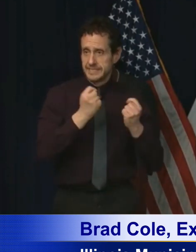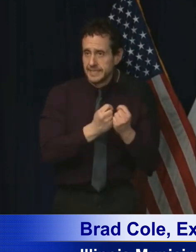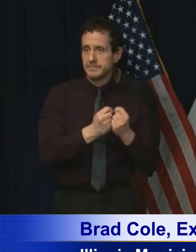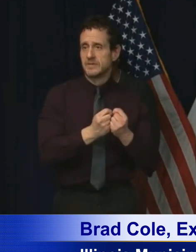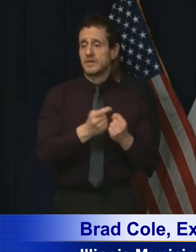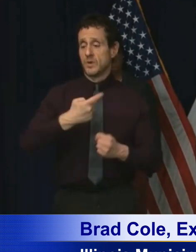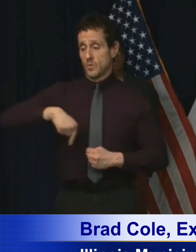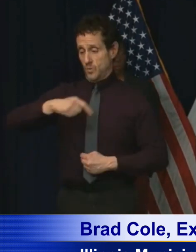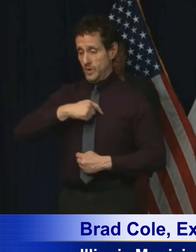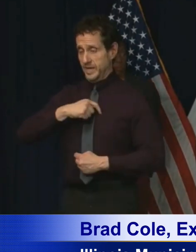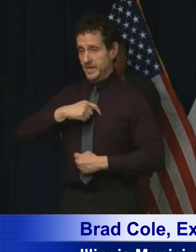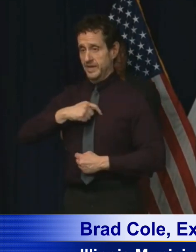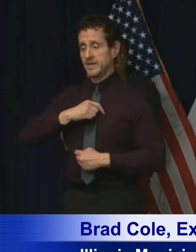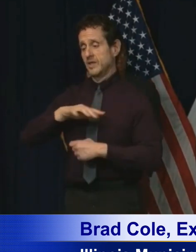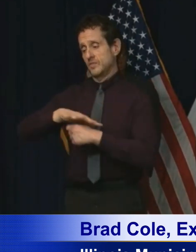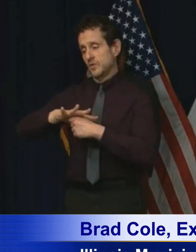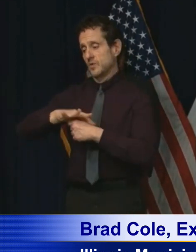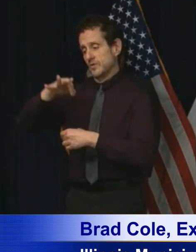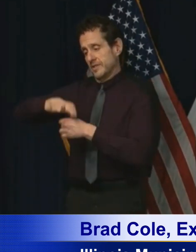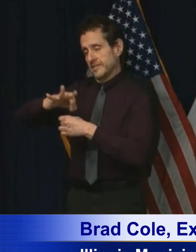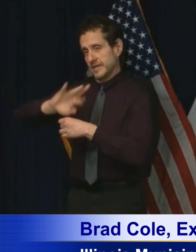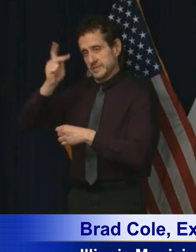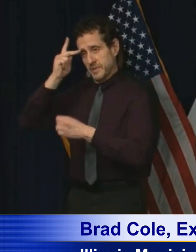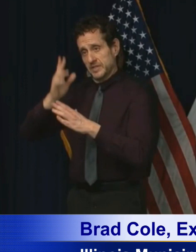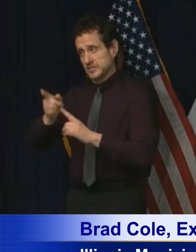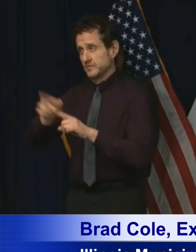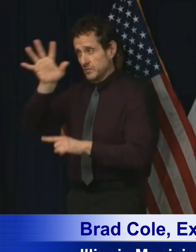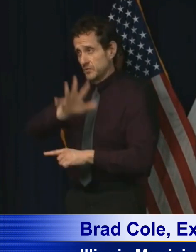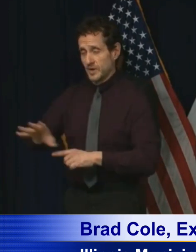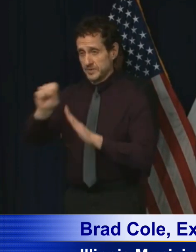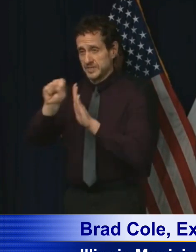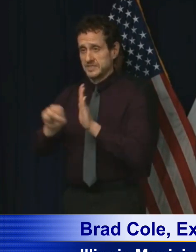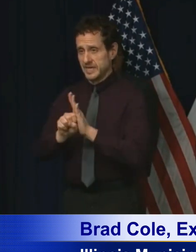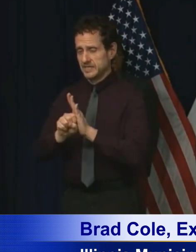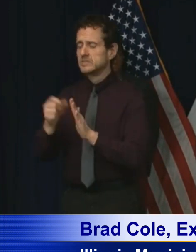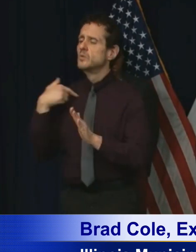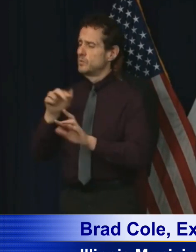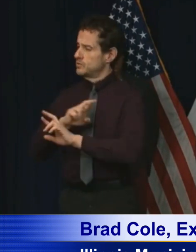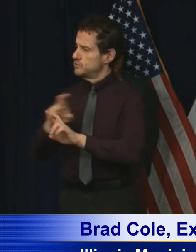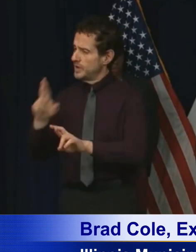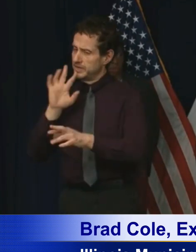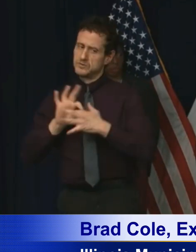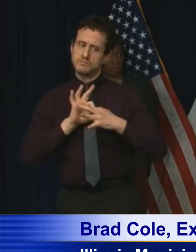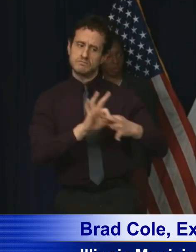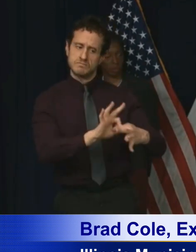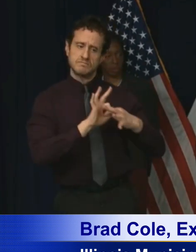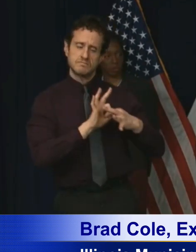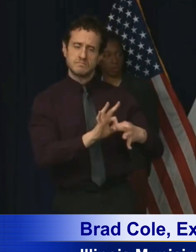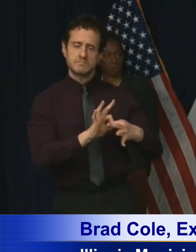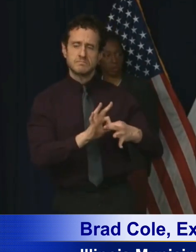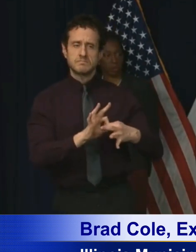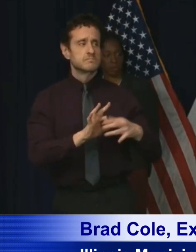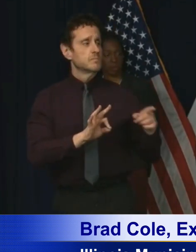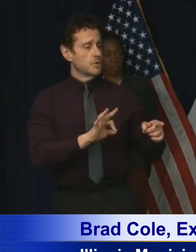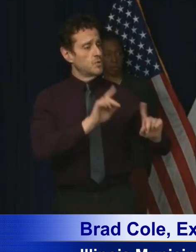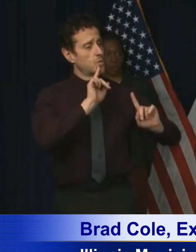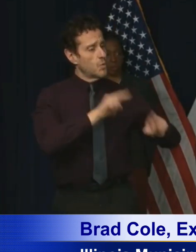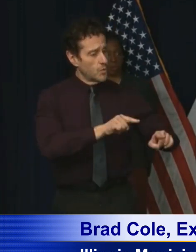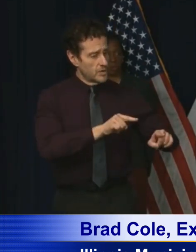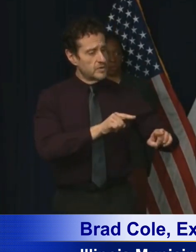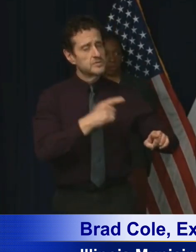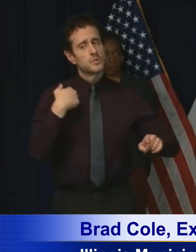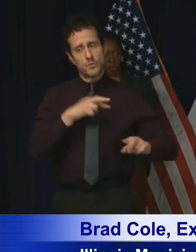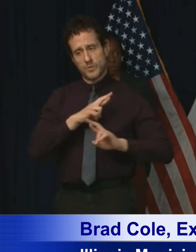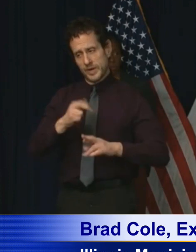local elected officials from across our state, fully cooperate to administer the various compliance and enforcement